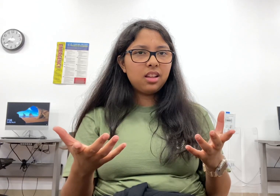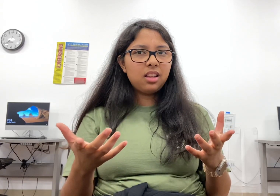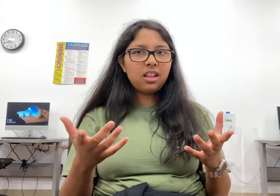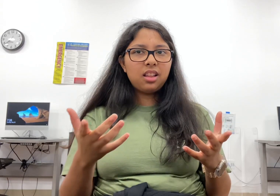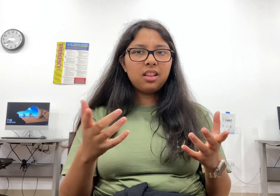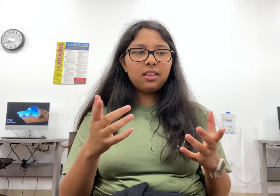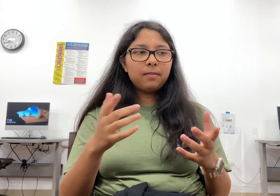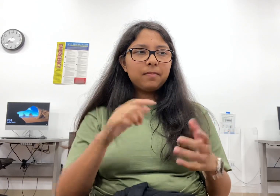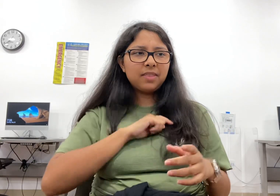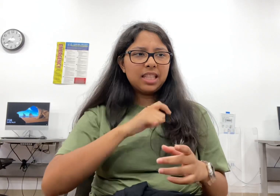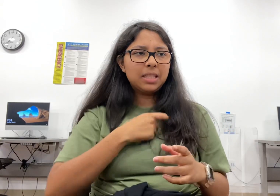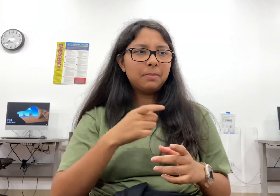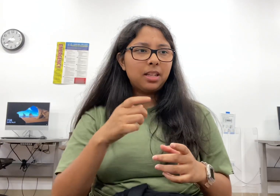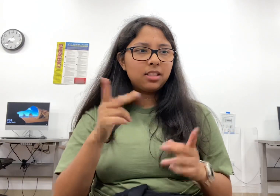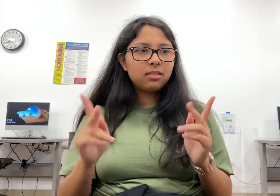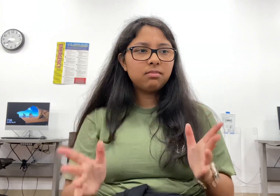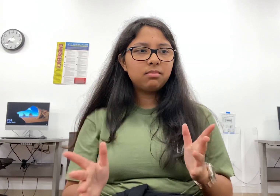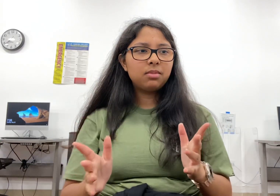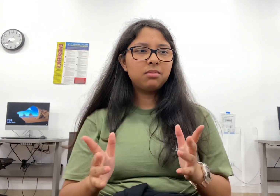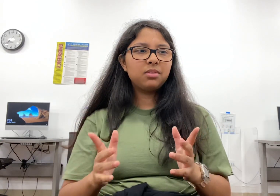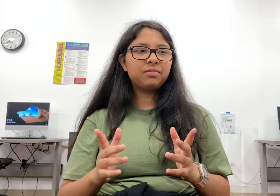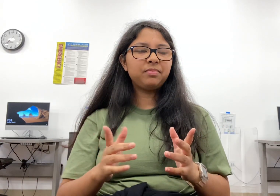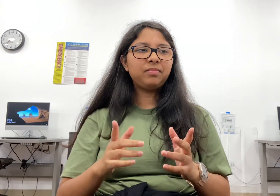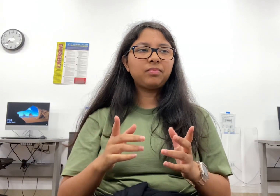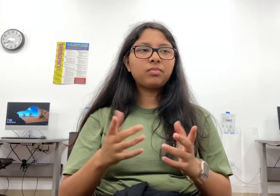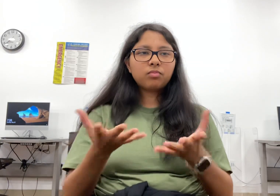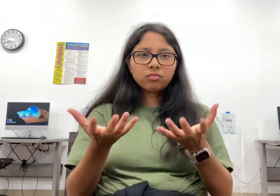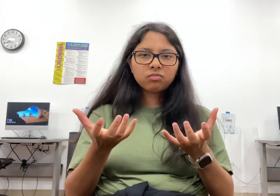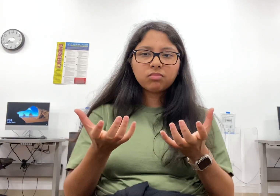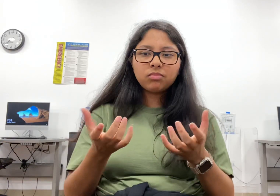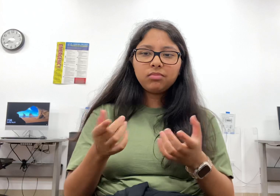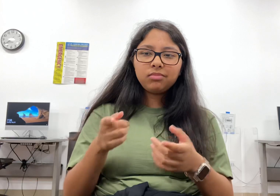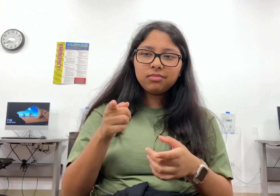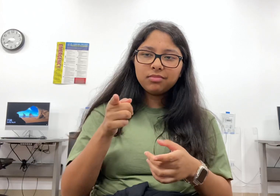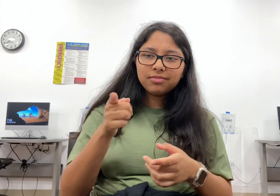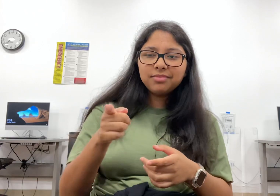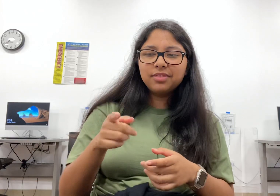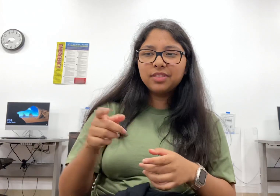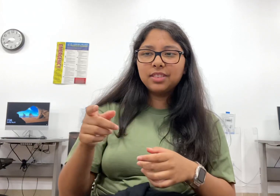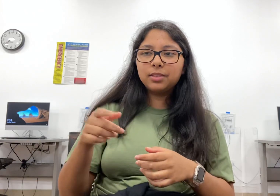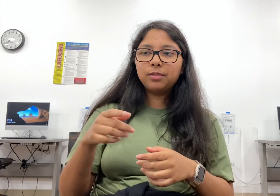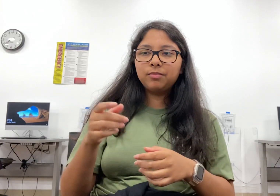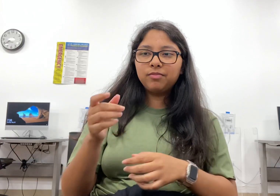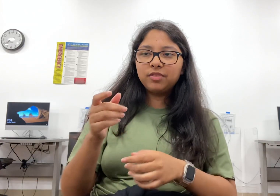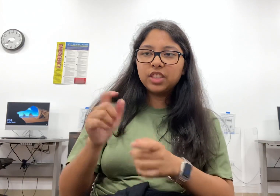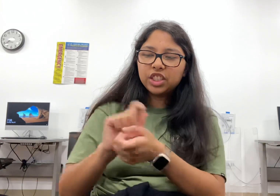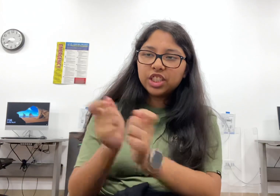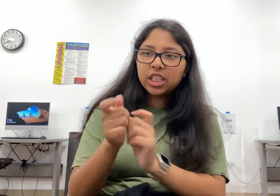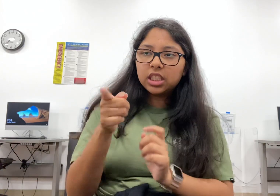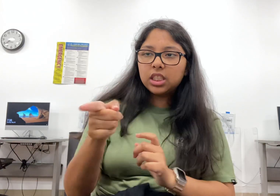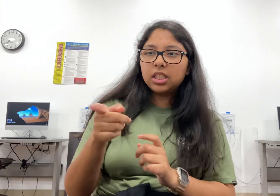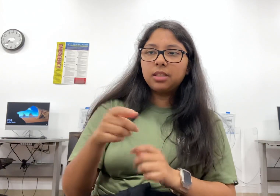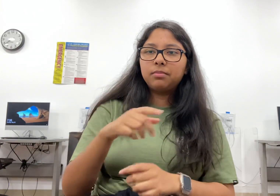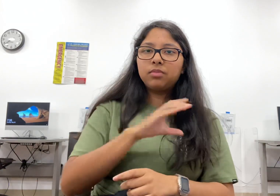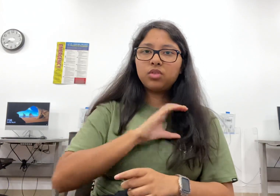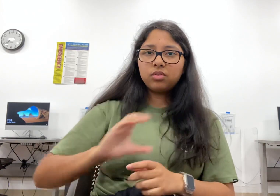In return for the invitation to the Spaniard masses, they honored